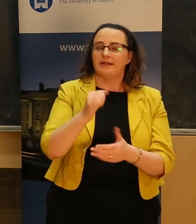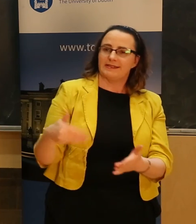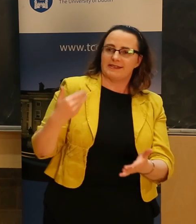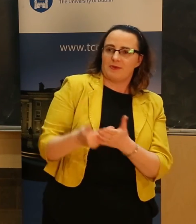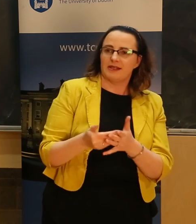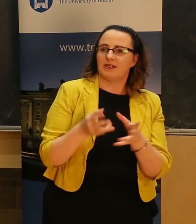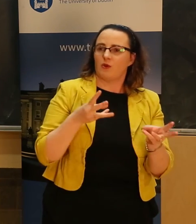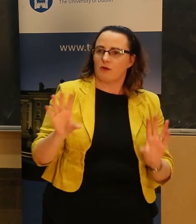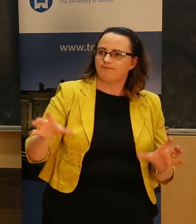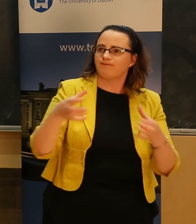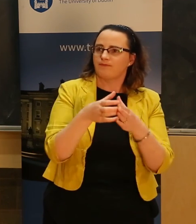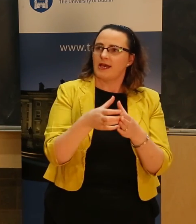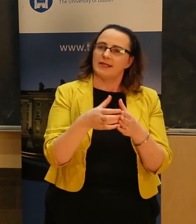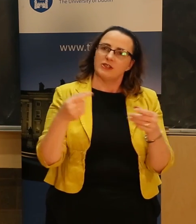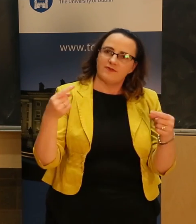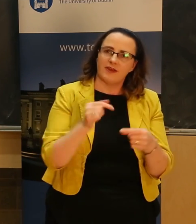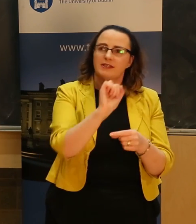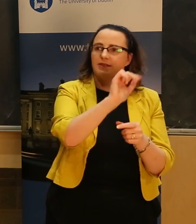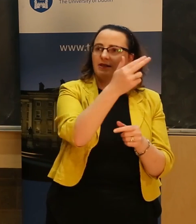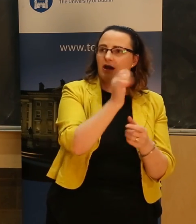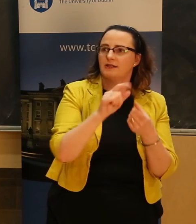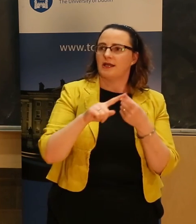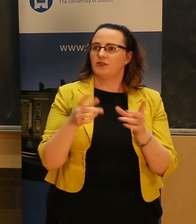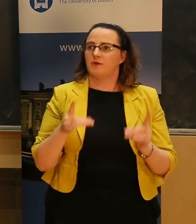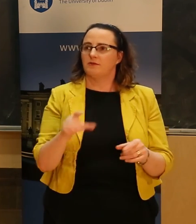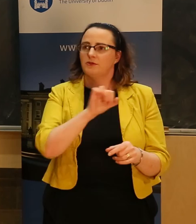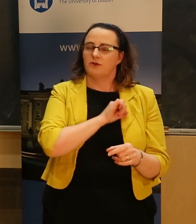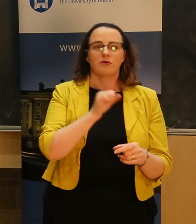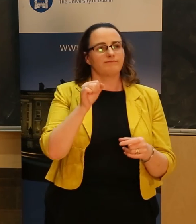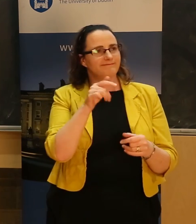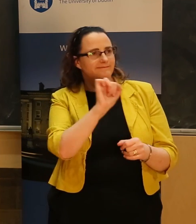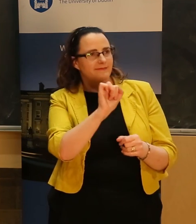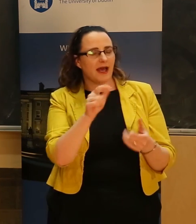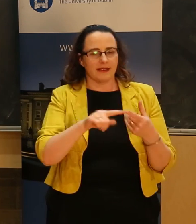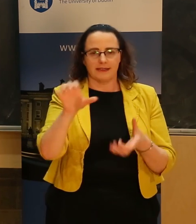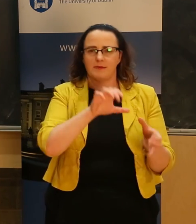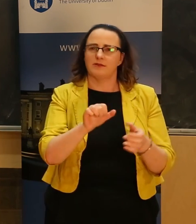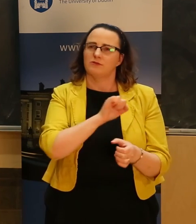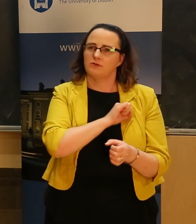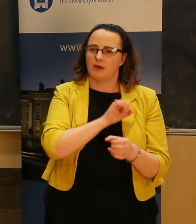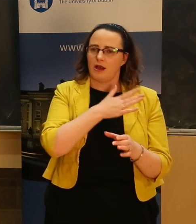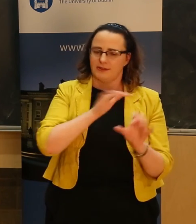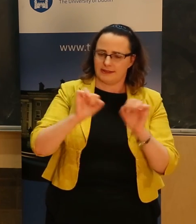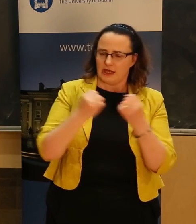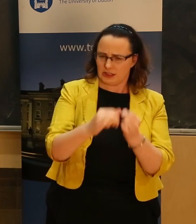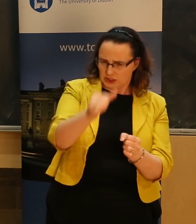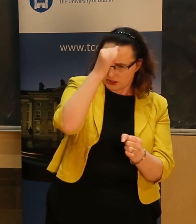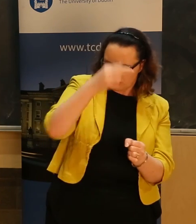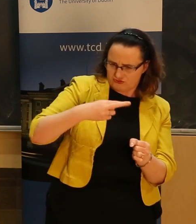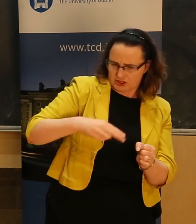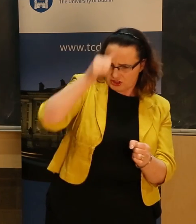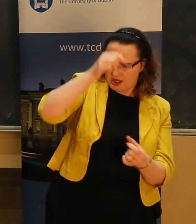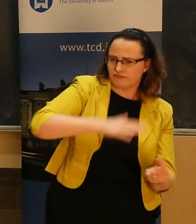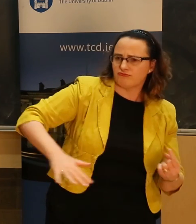to defend the role of the arts and the humanities, along with the sciences, to create a knowledge-rich society. I will also